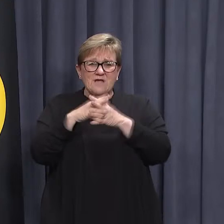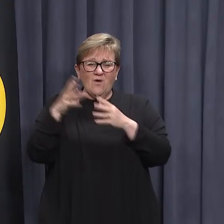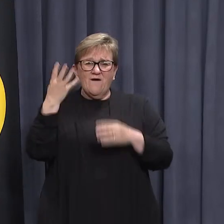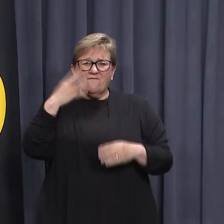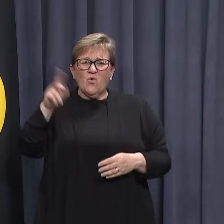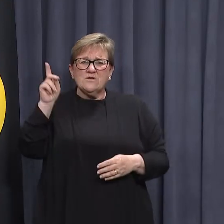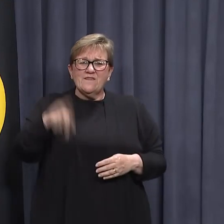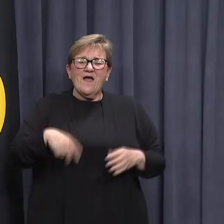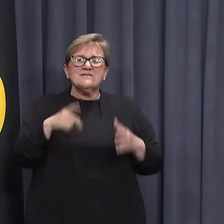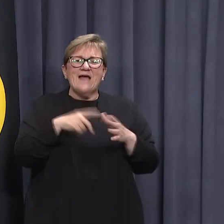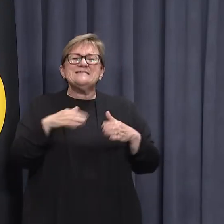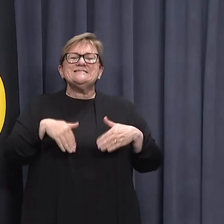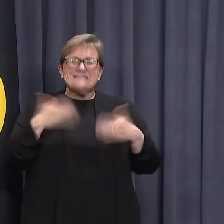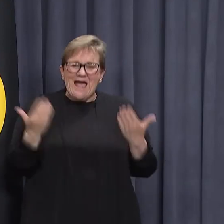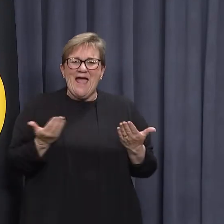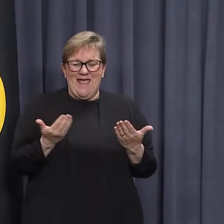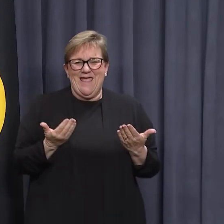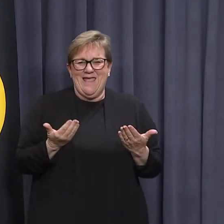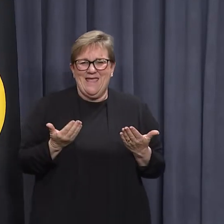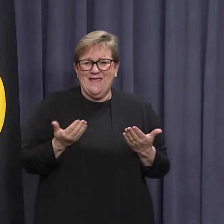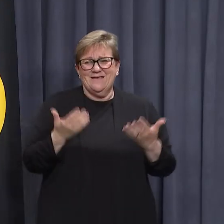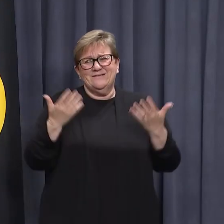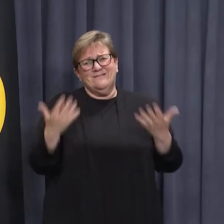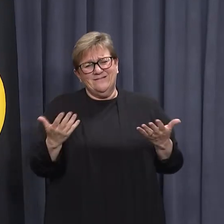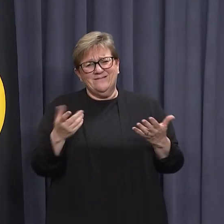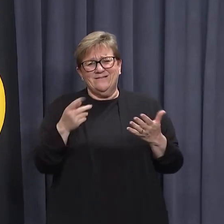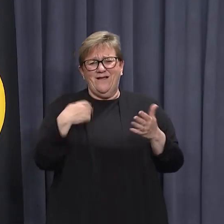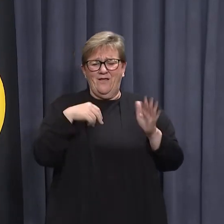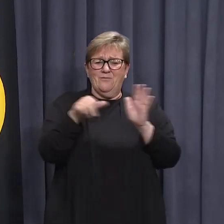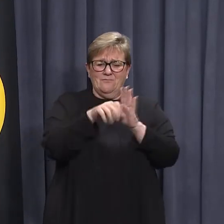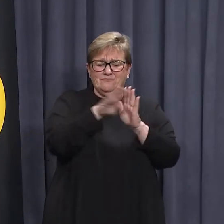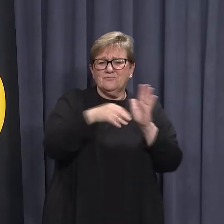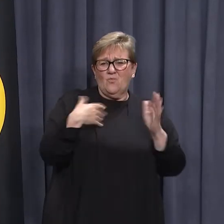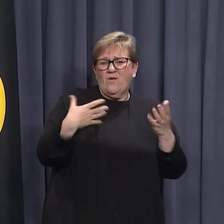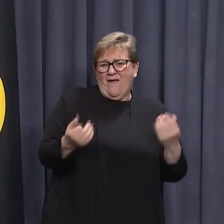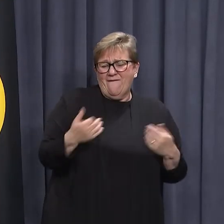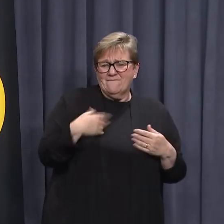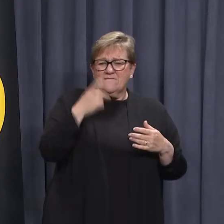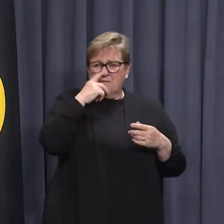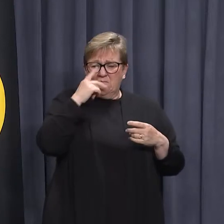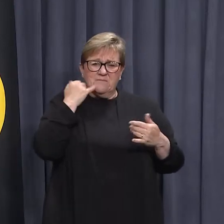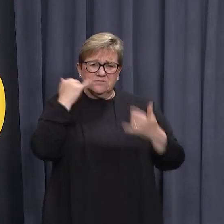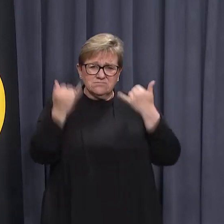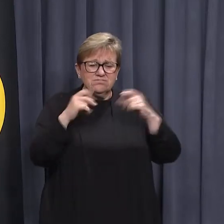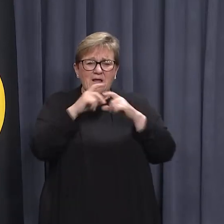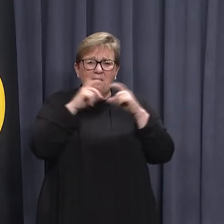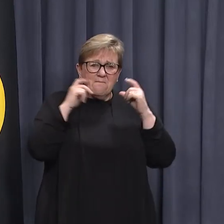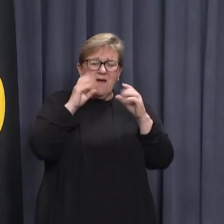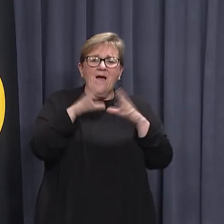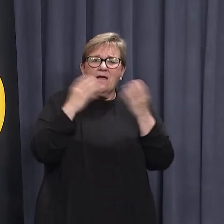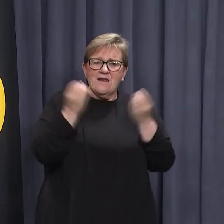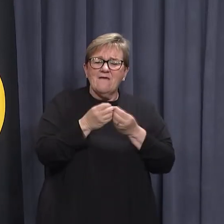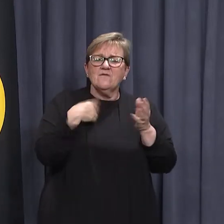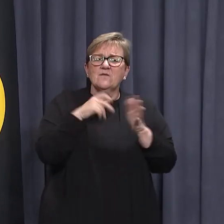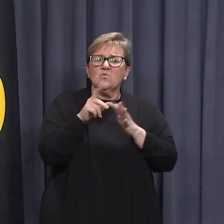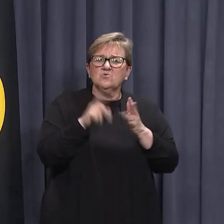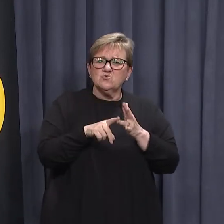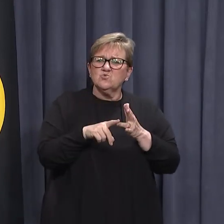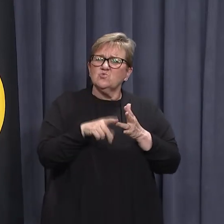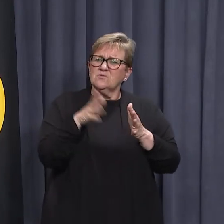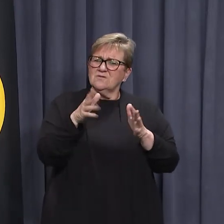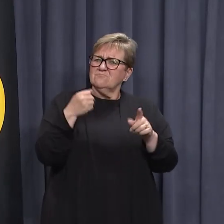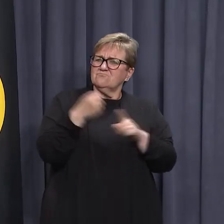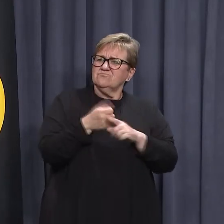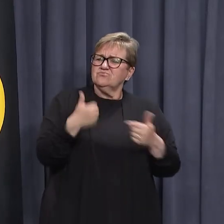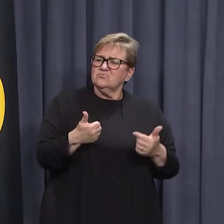40,000 cases a day. So obviously the measures we're using, the contact tracing, mask wearing and everything else we're doing is having